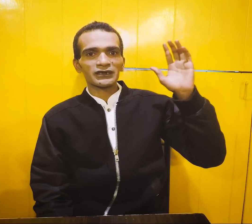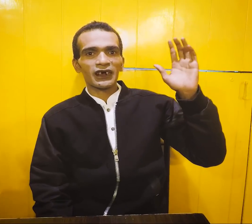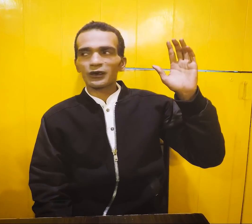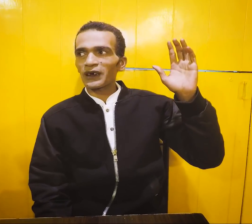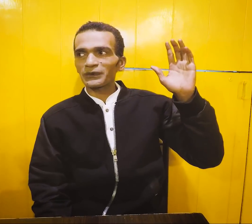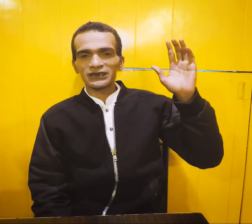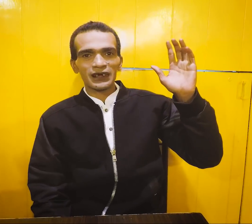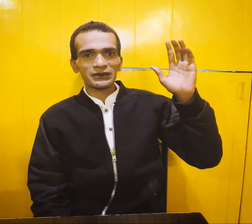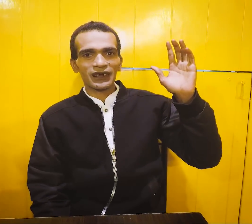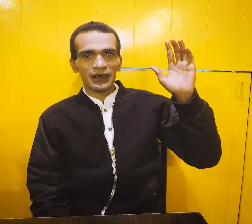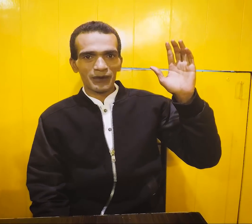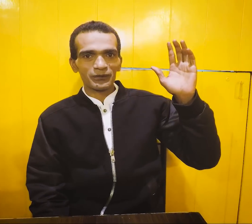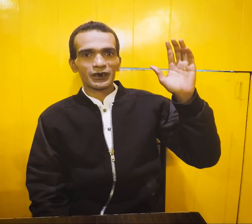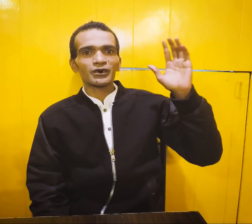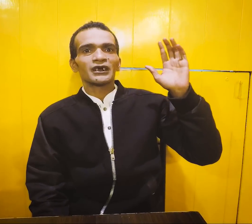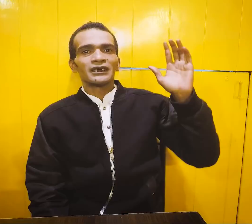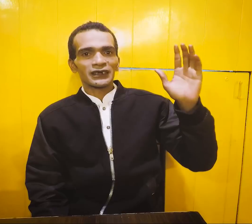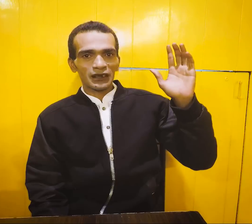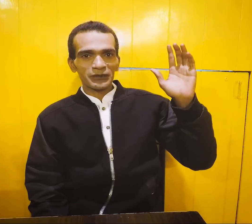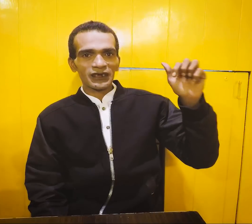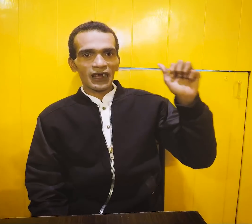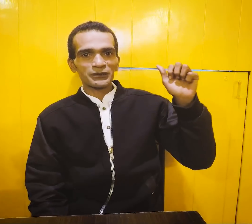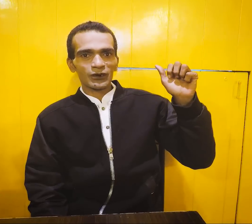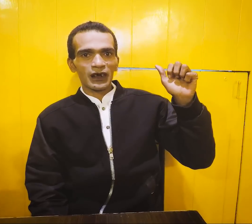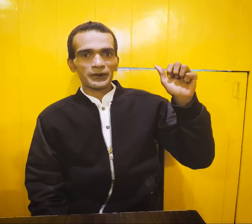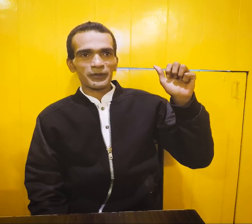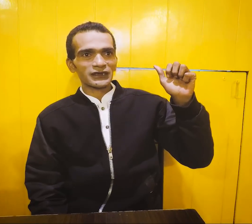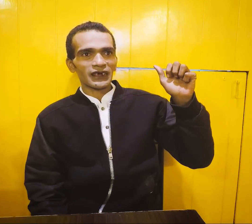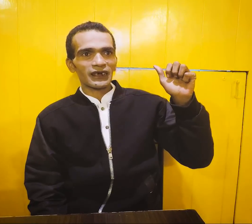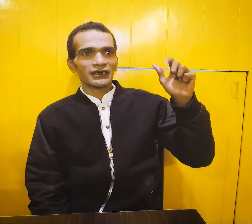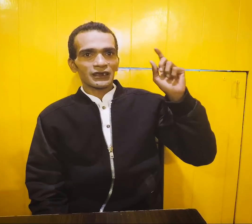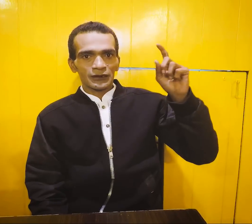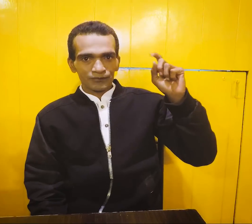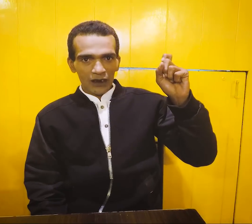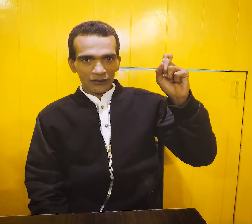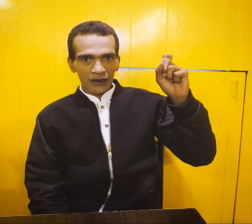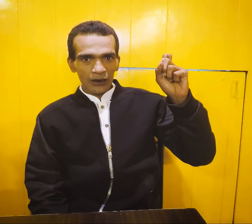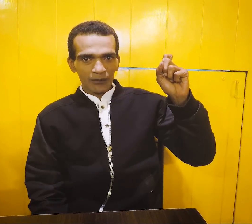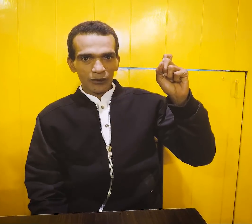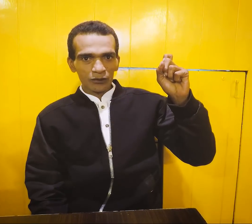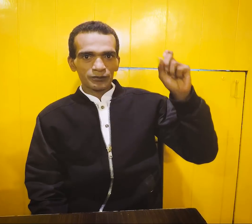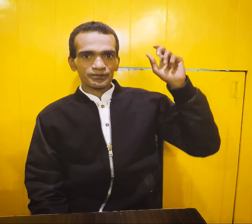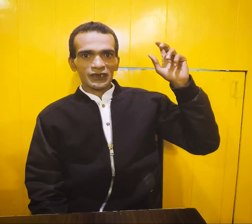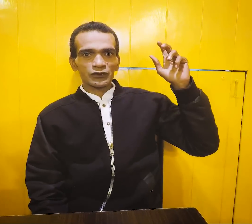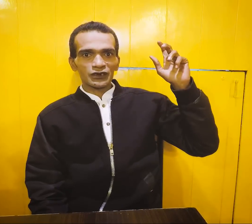impossibility we are going to work And have we the peace The righteous offer And